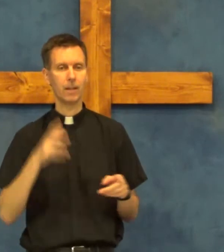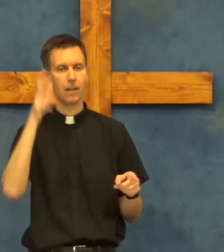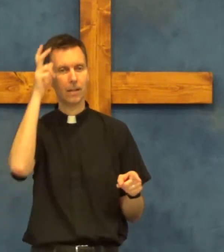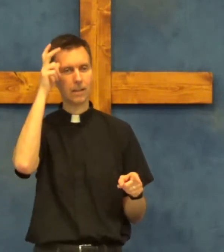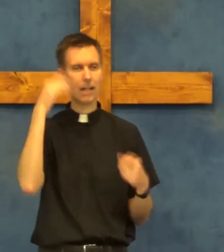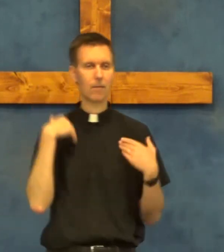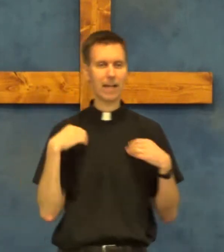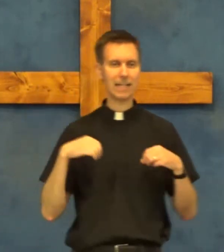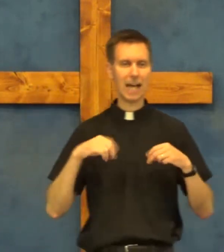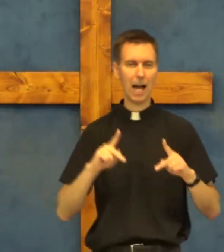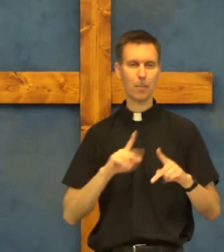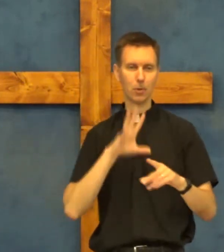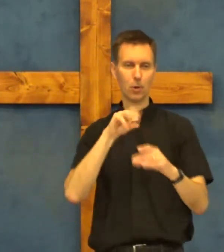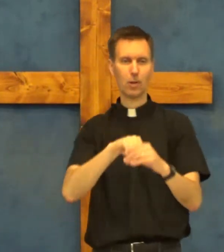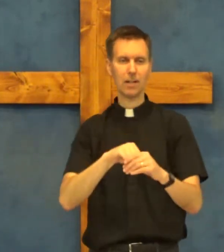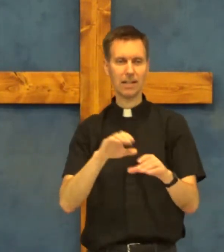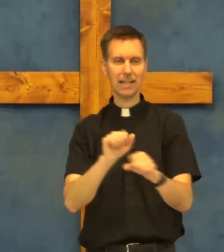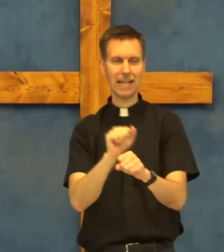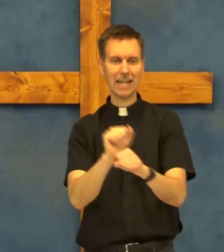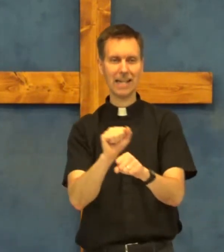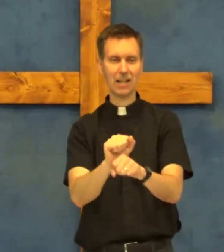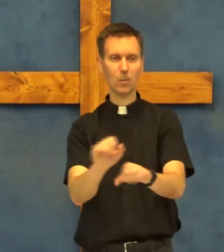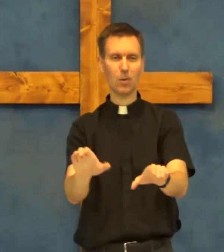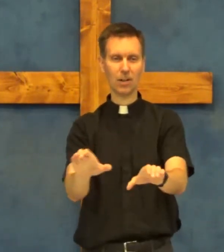the devil has an opportunity to get in and work